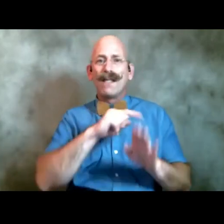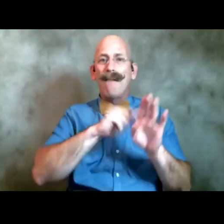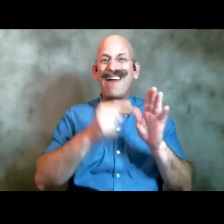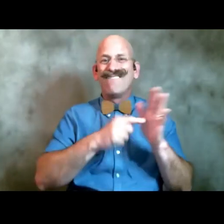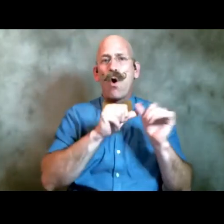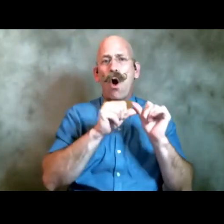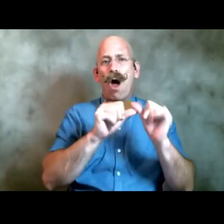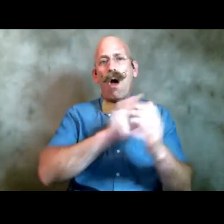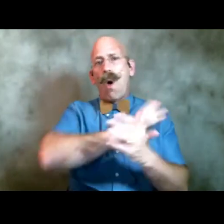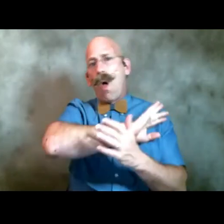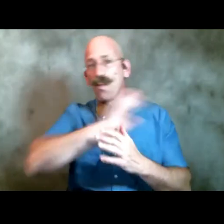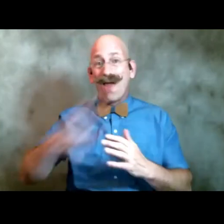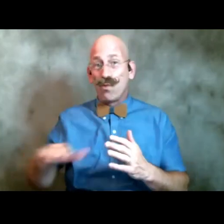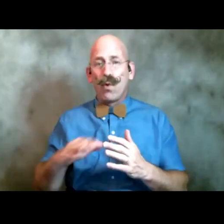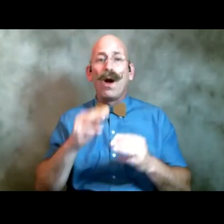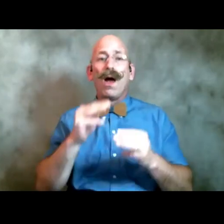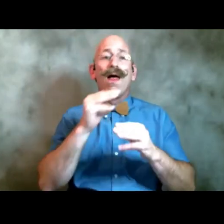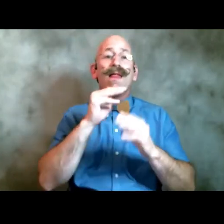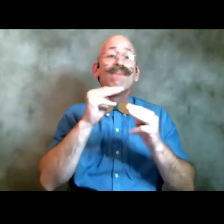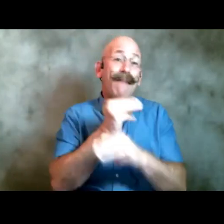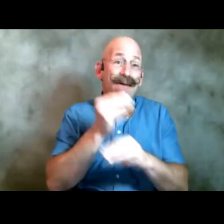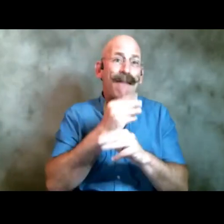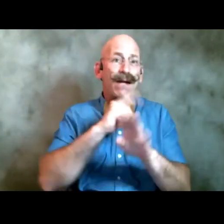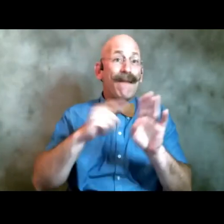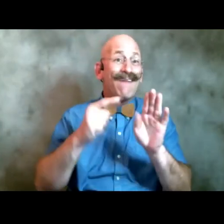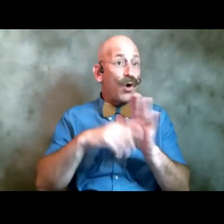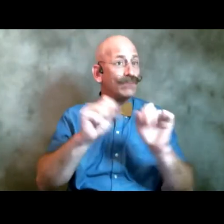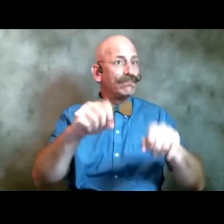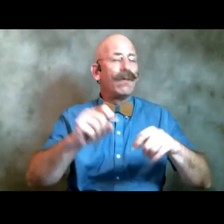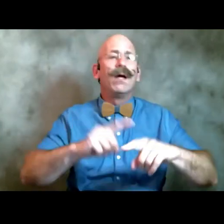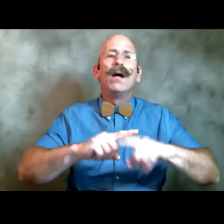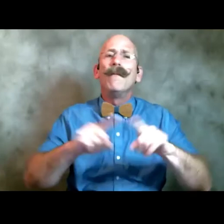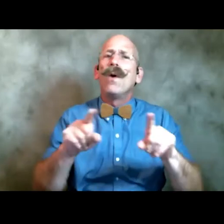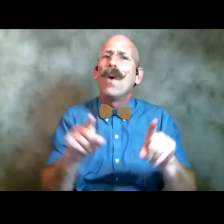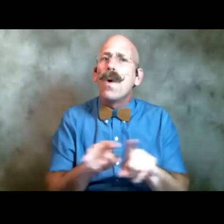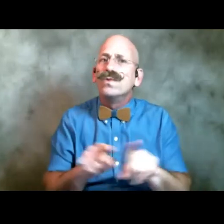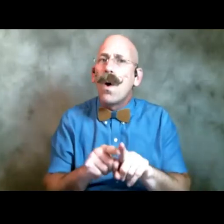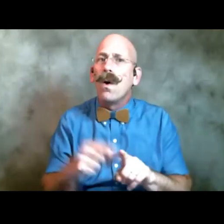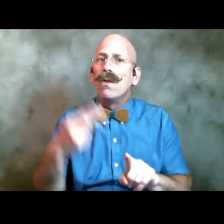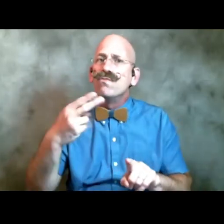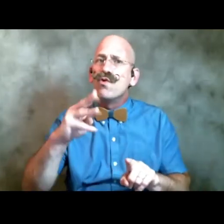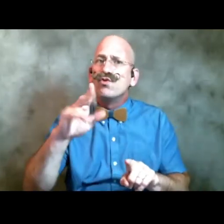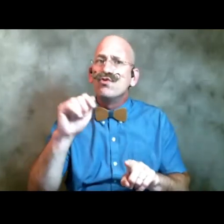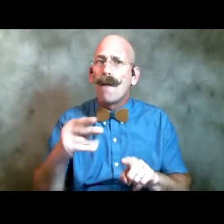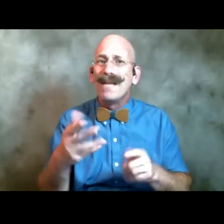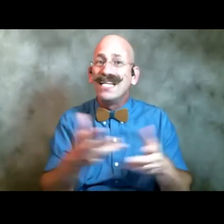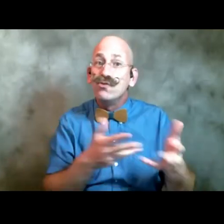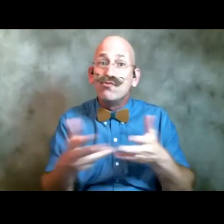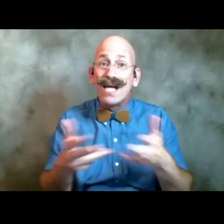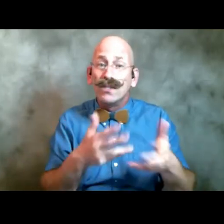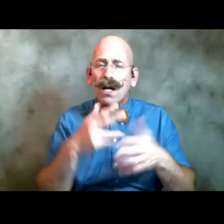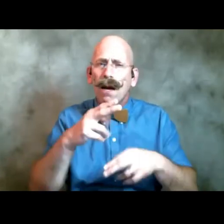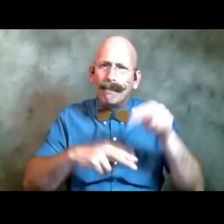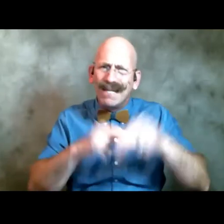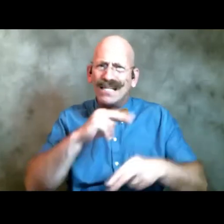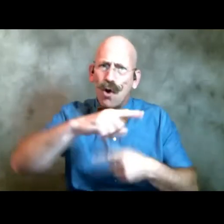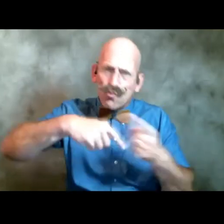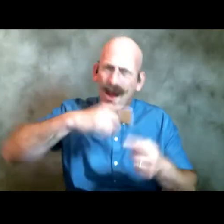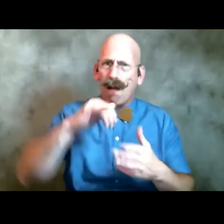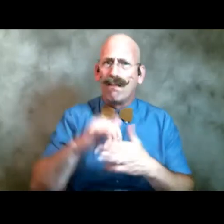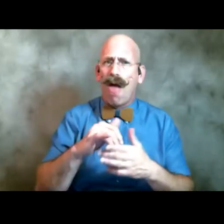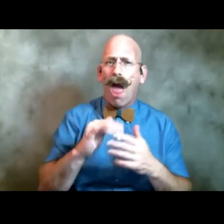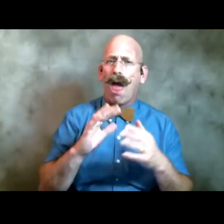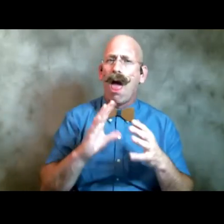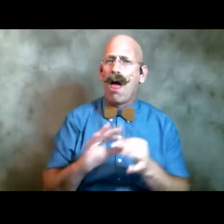through the mathematical metaphor but also it all the human interactions were still built in around it and uh